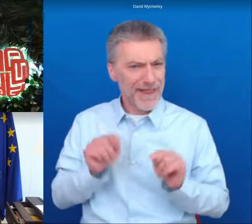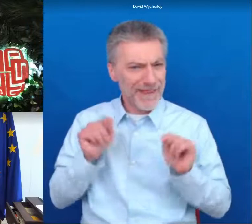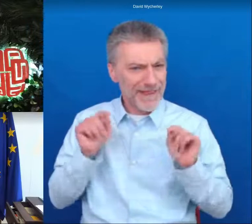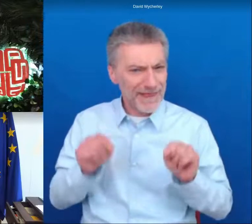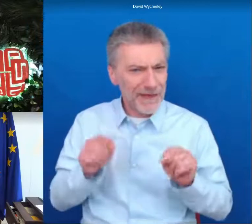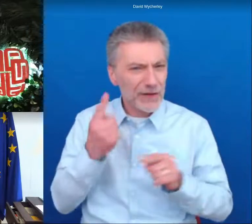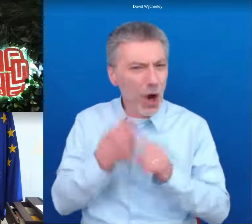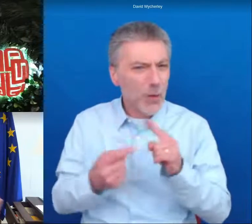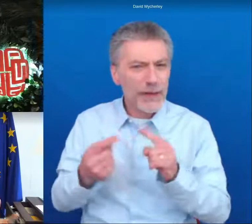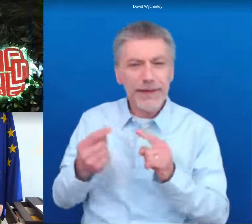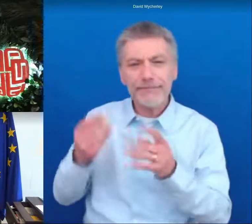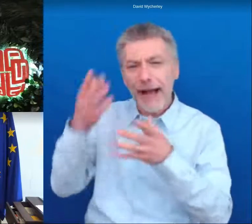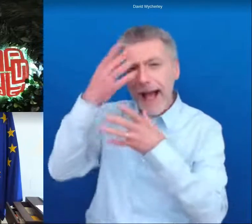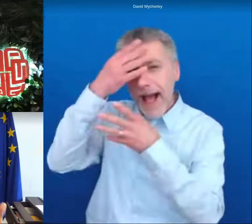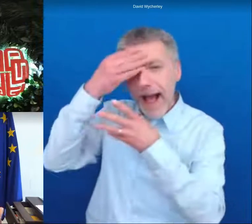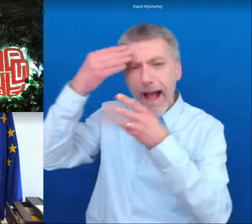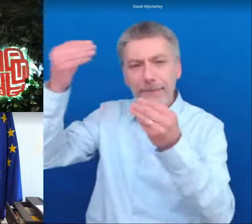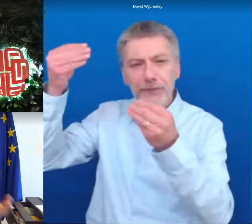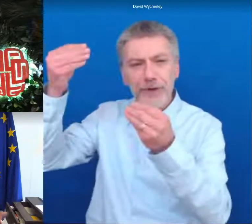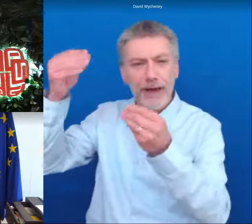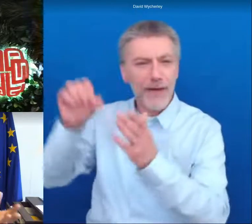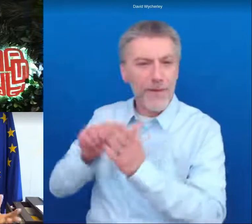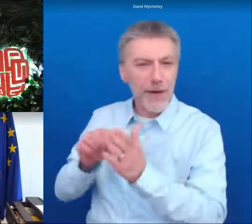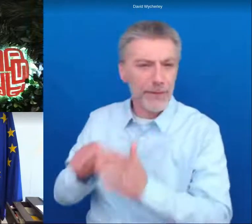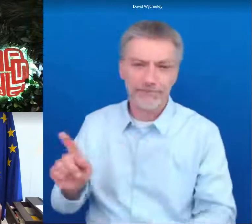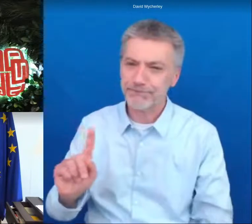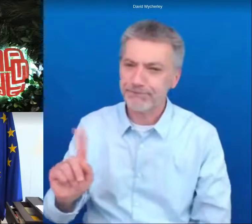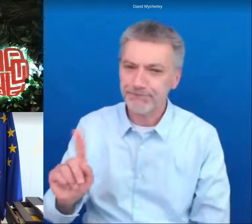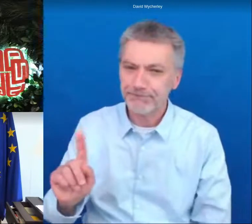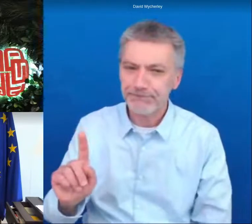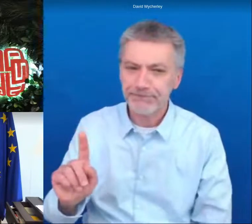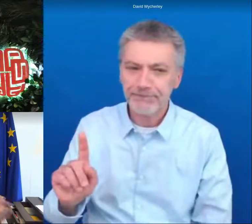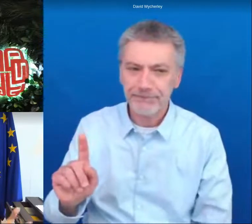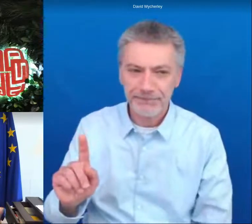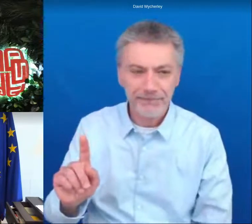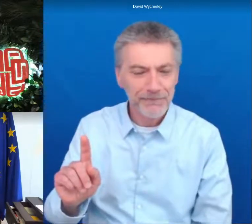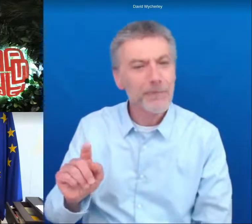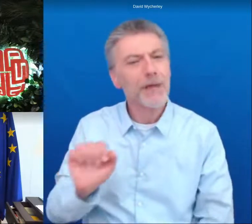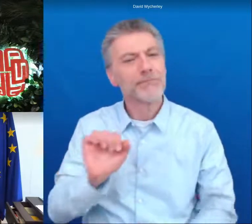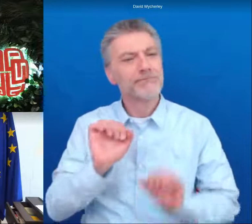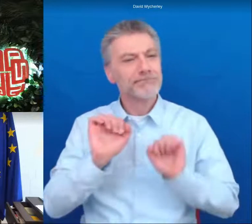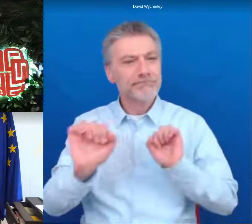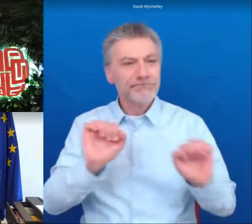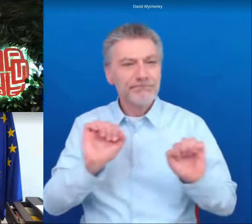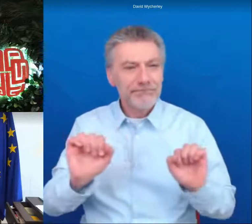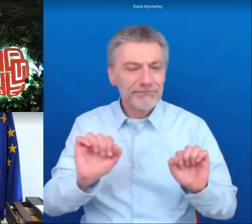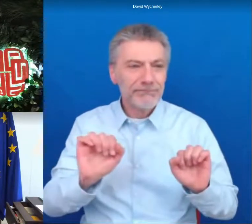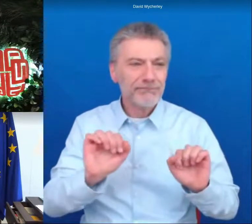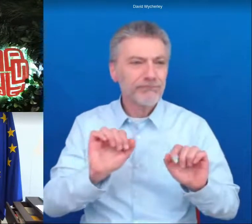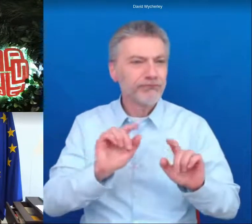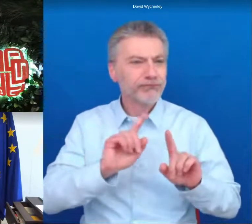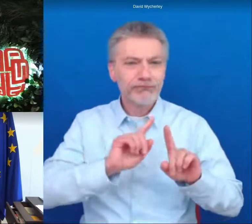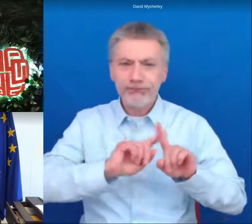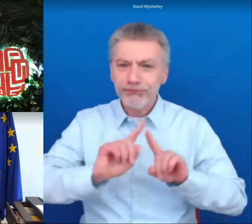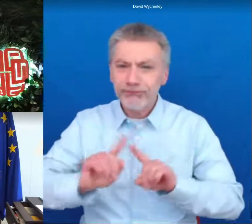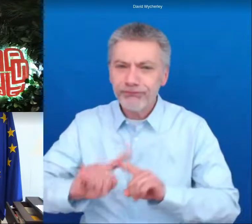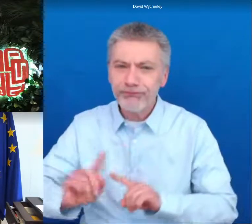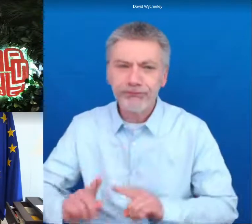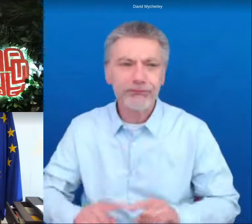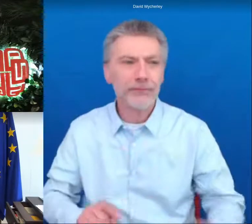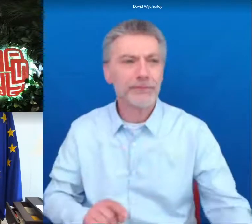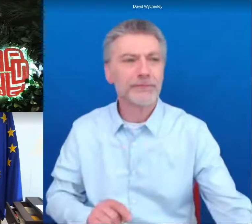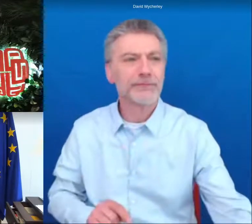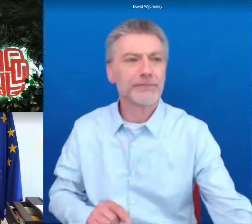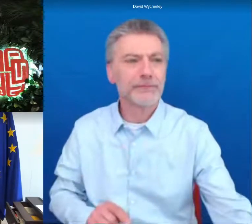problem problem but there was i mean i was listening to different cases in which this happens uh